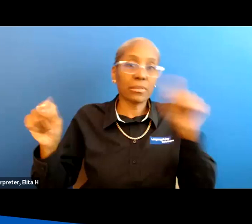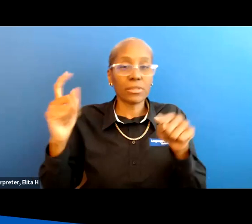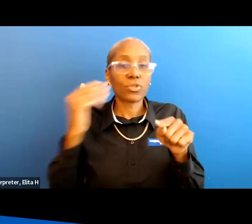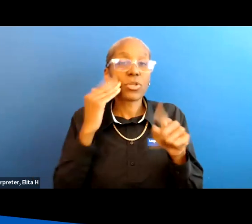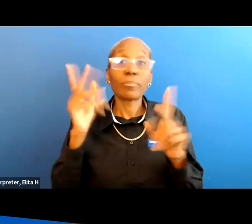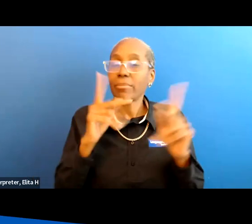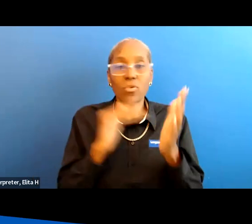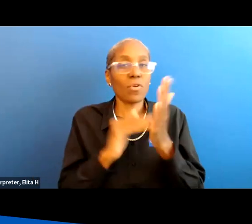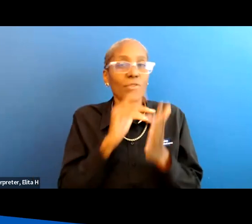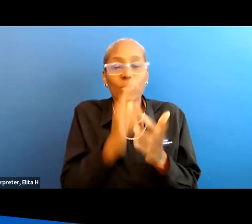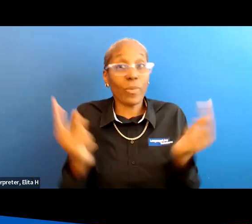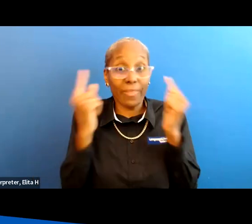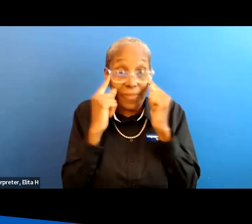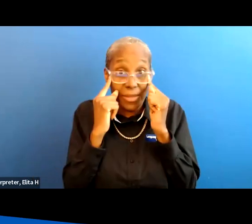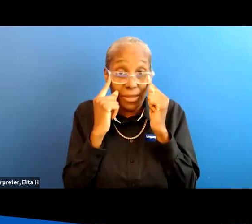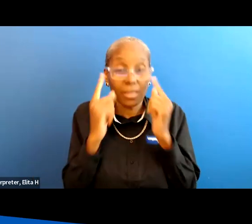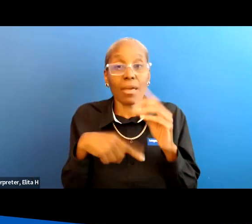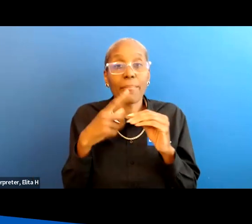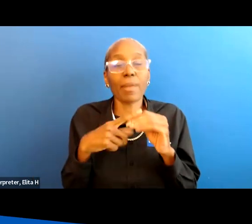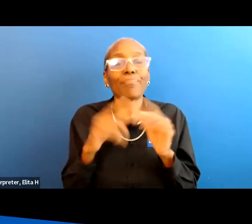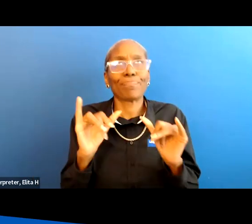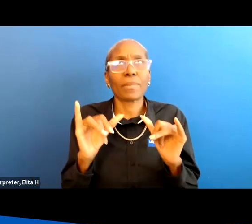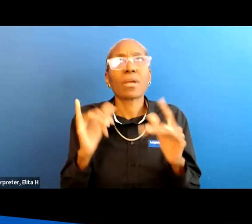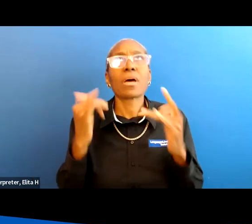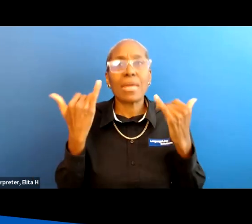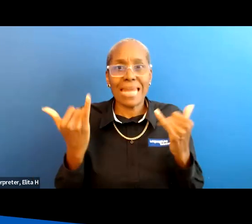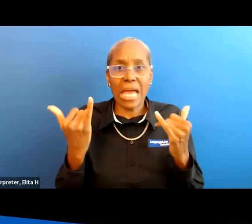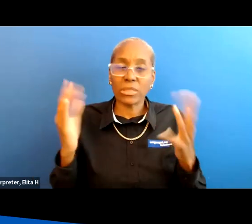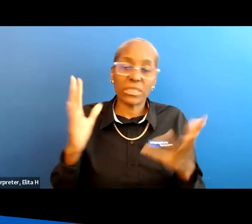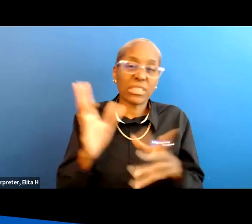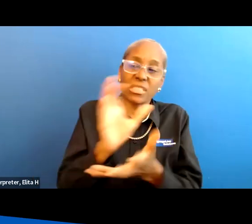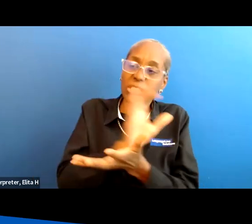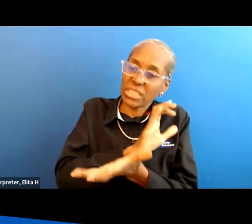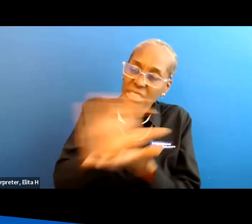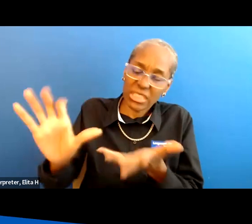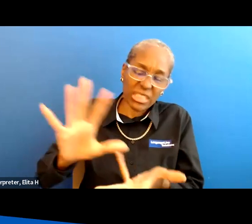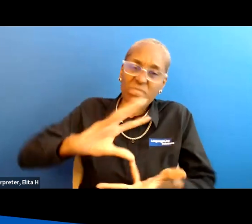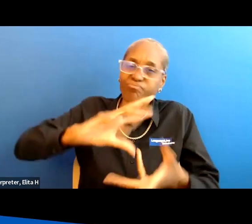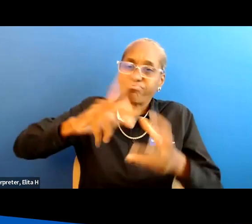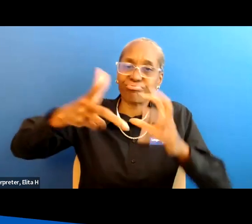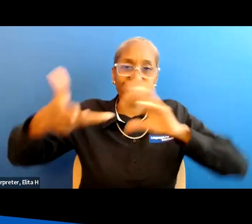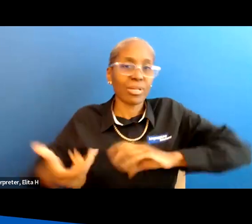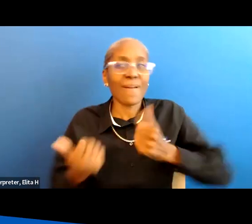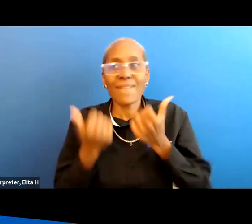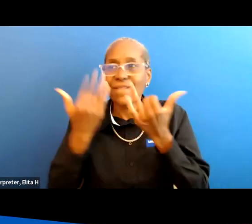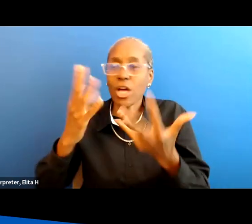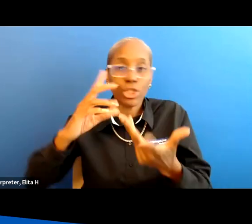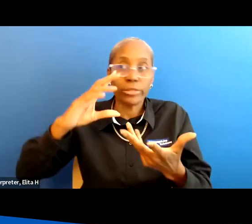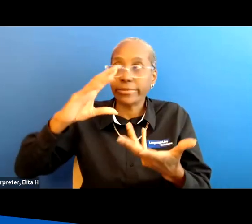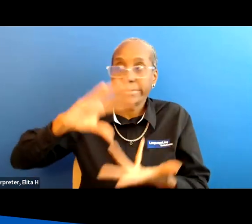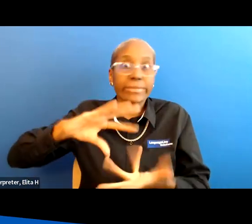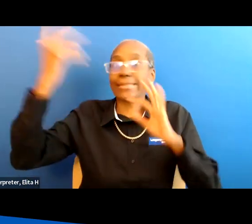people don't often think about is okay now there's been this disaster there's been this storm there's been this fire something's happened